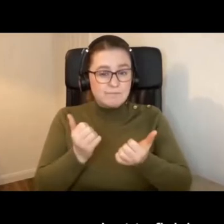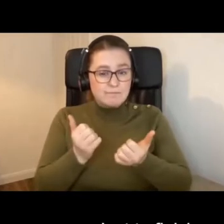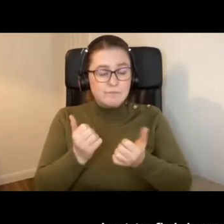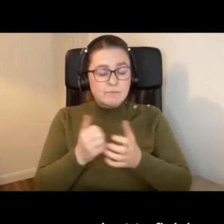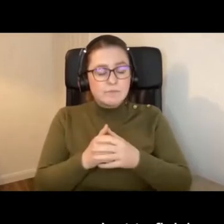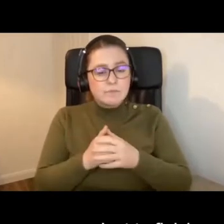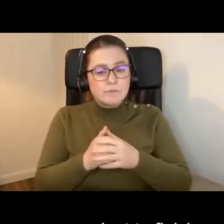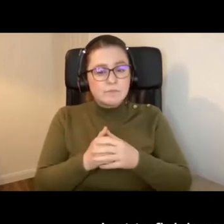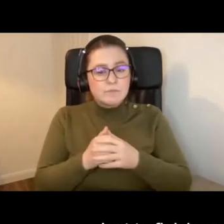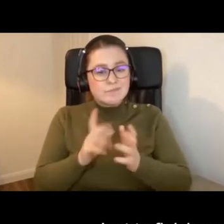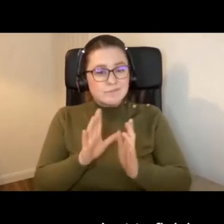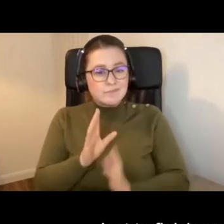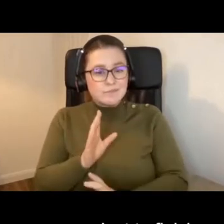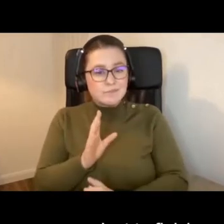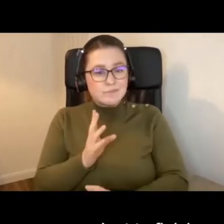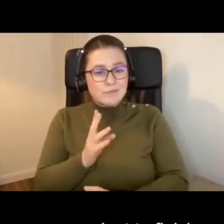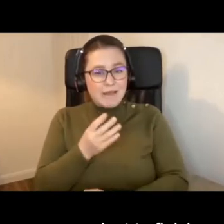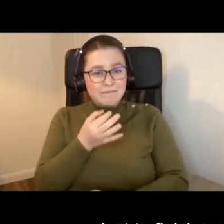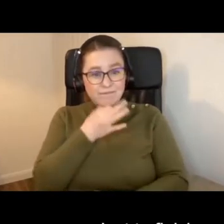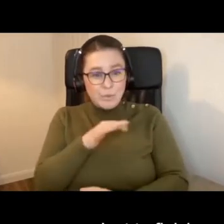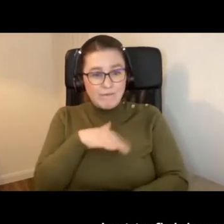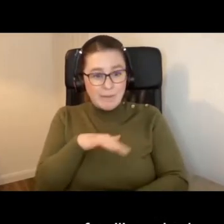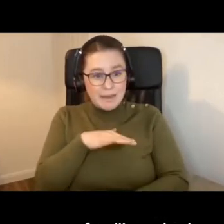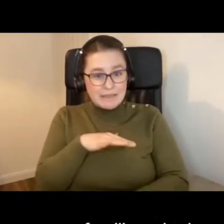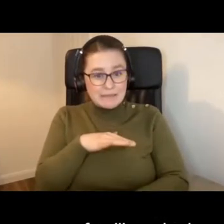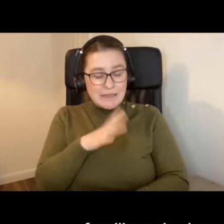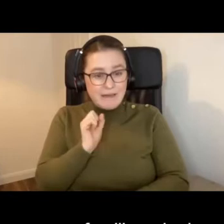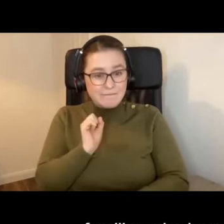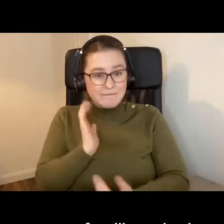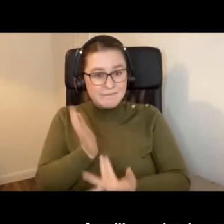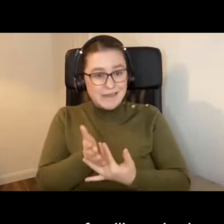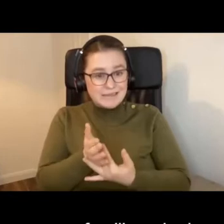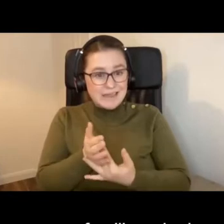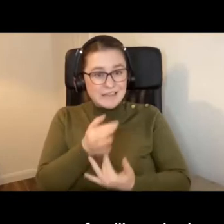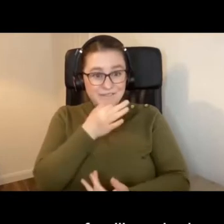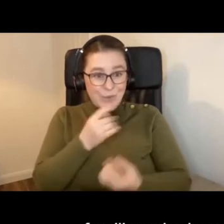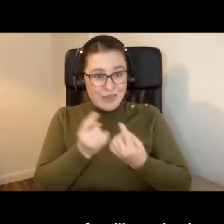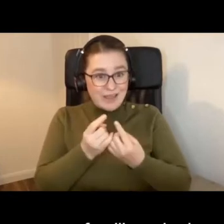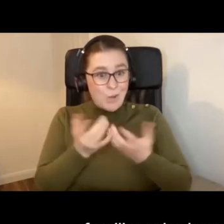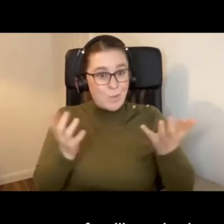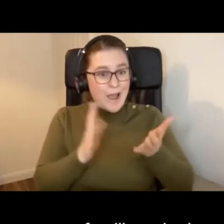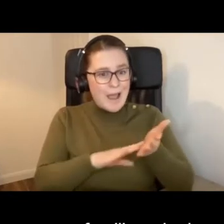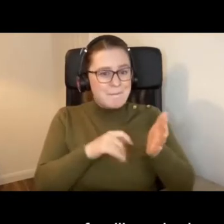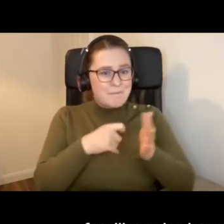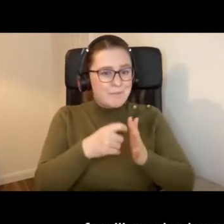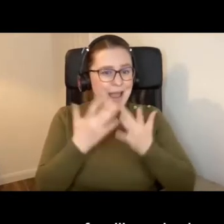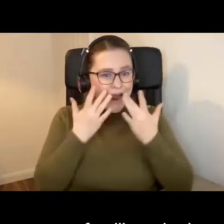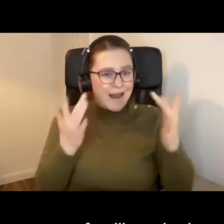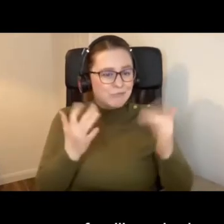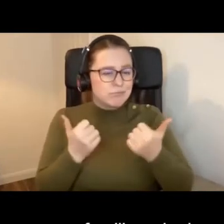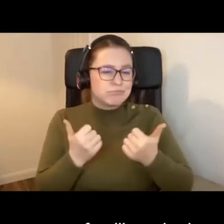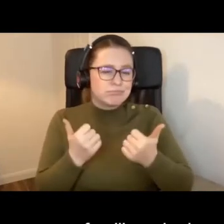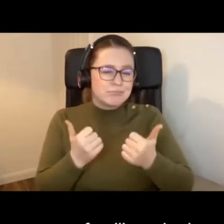I've had we have got a couple of families who have accessed quite a few things at MK Gallery and